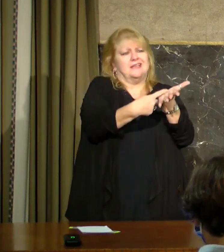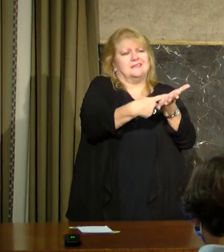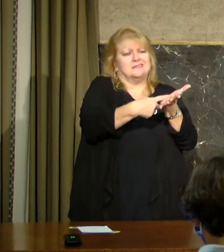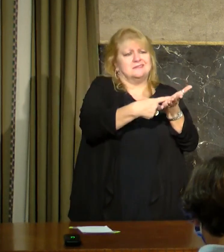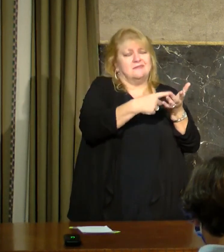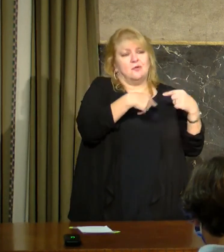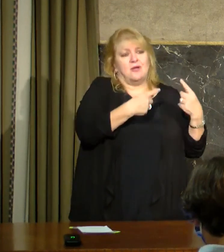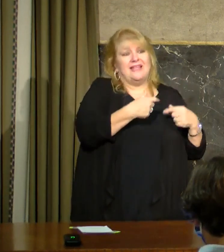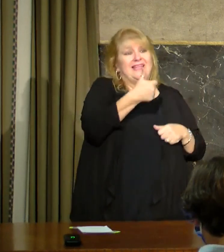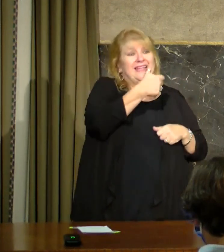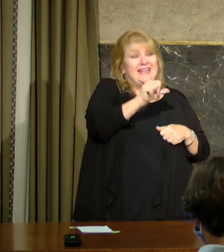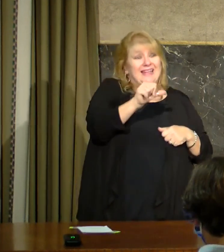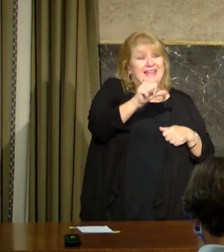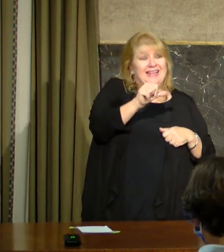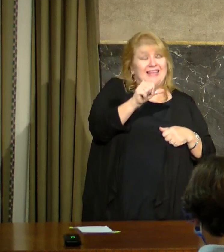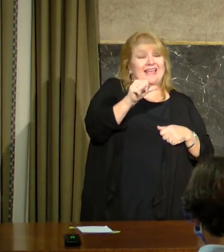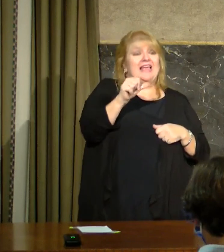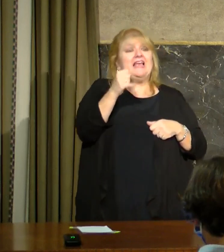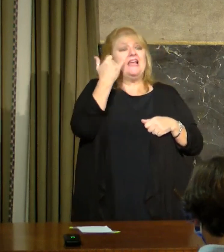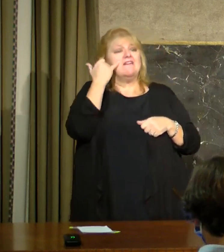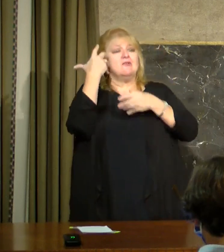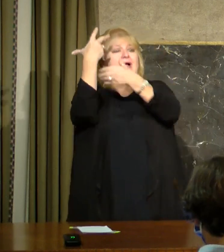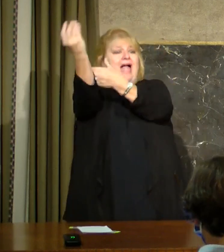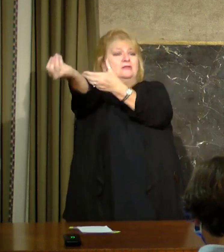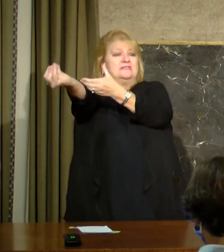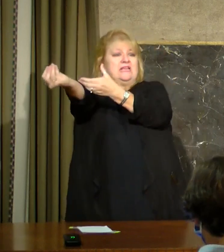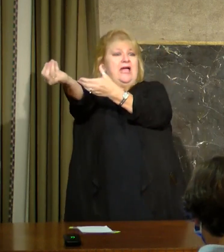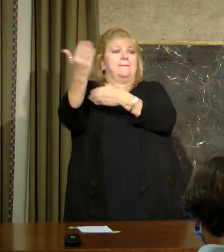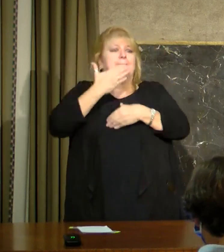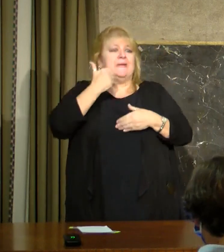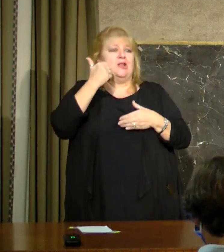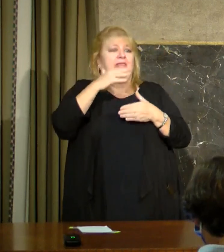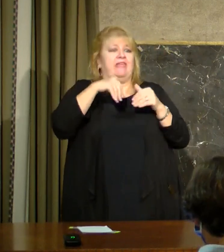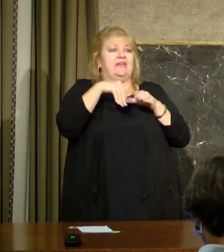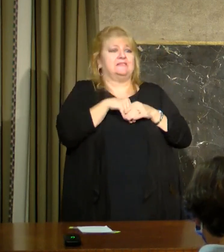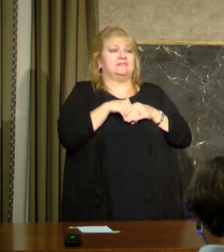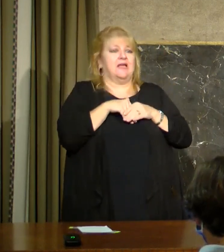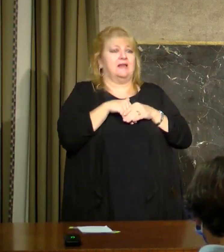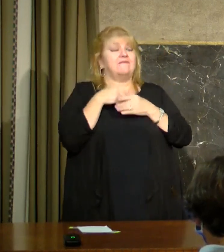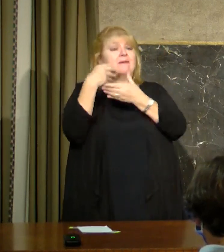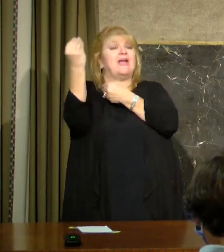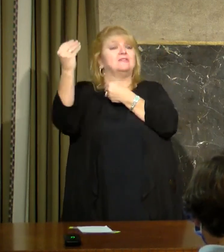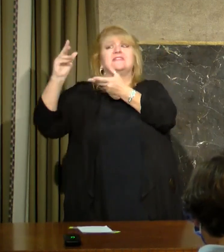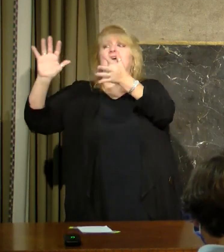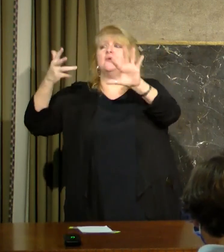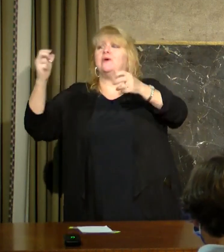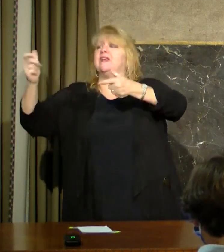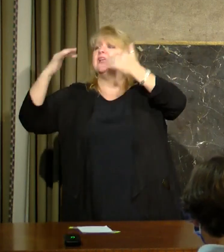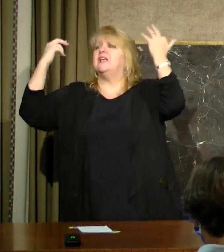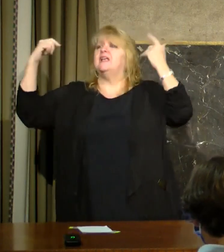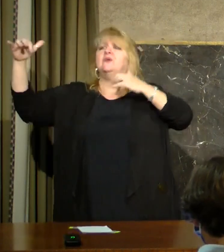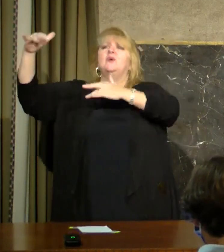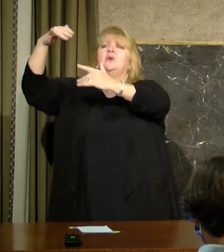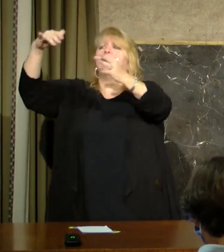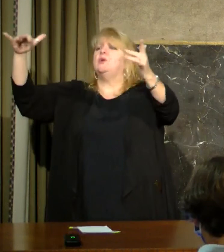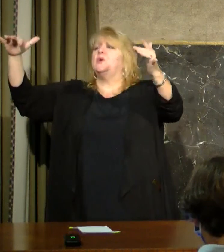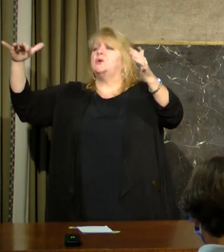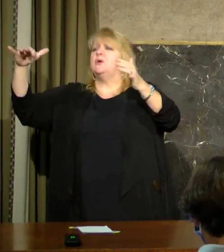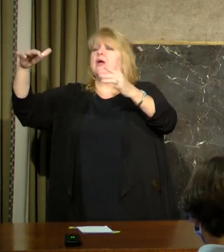Any event outside is safer than that same event inside. I want you to support your restaurants.